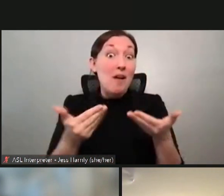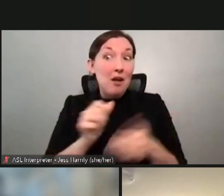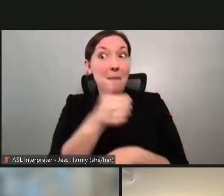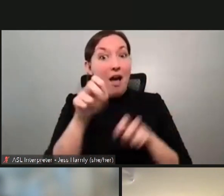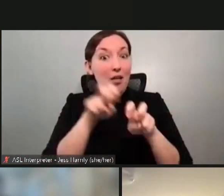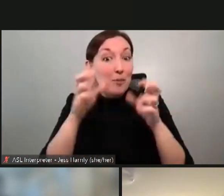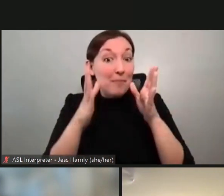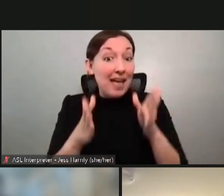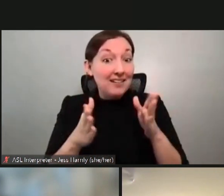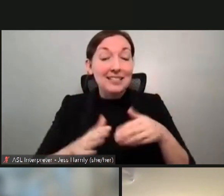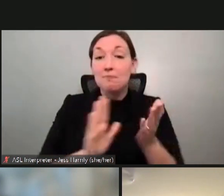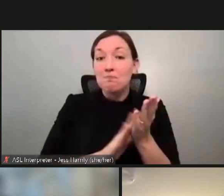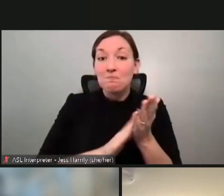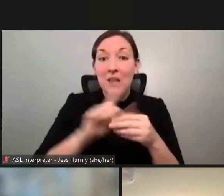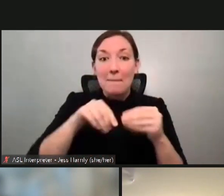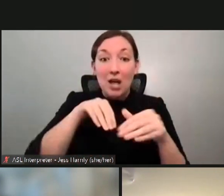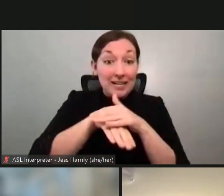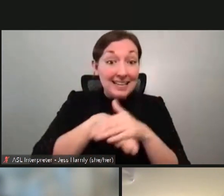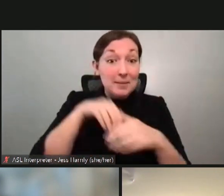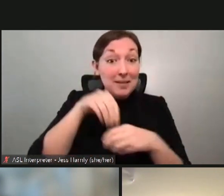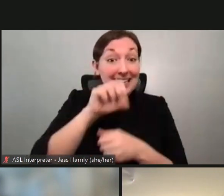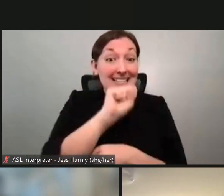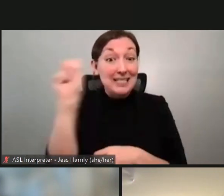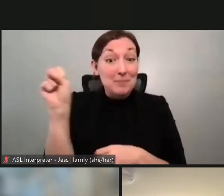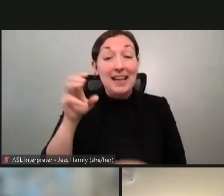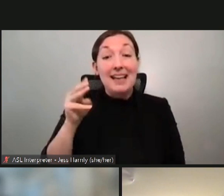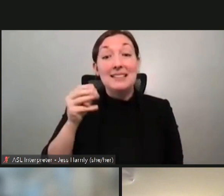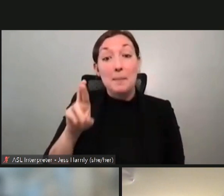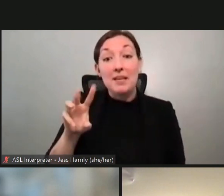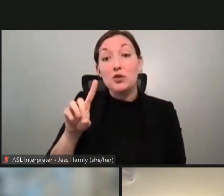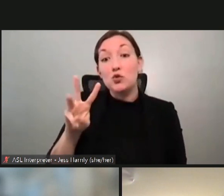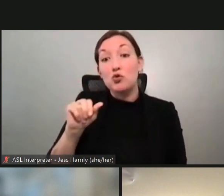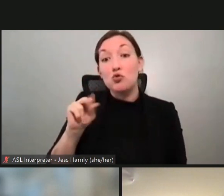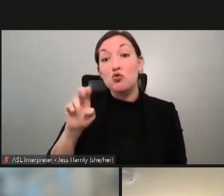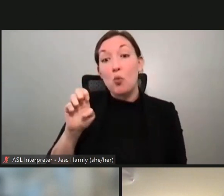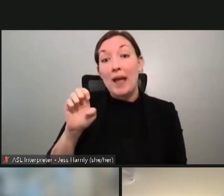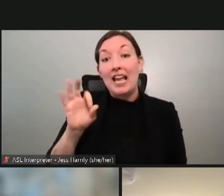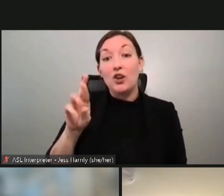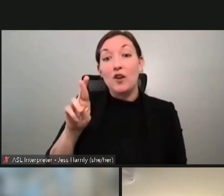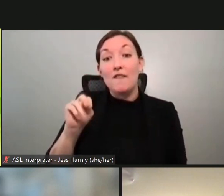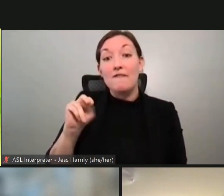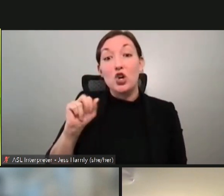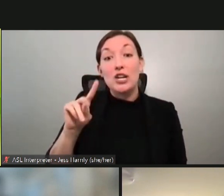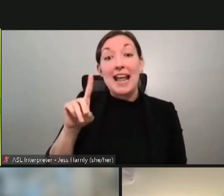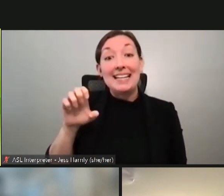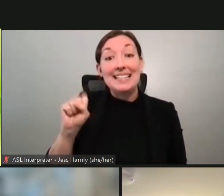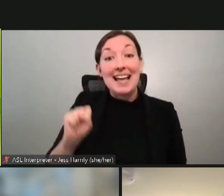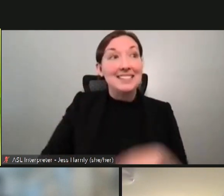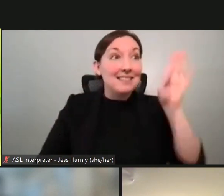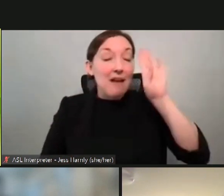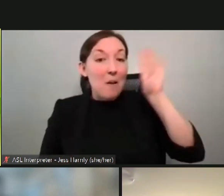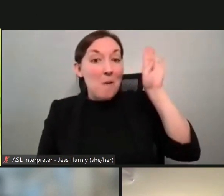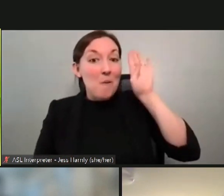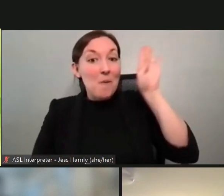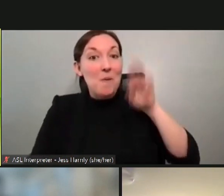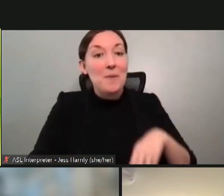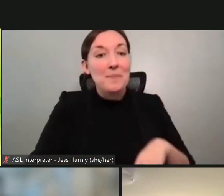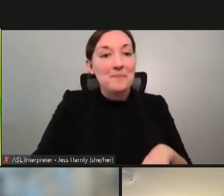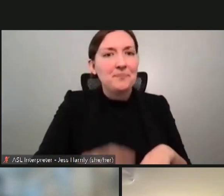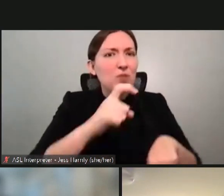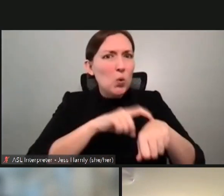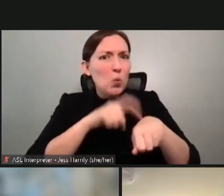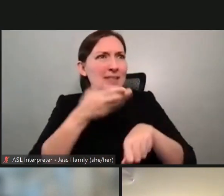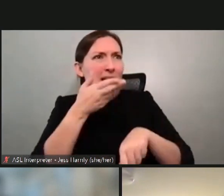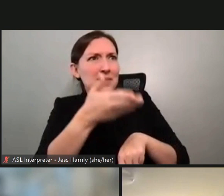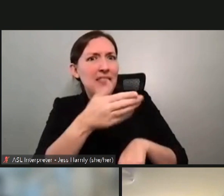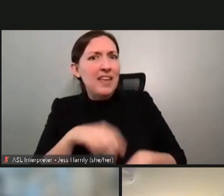on accessibility in space today, Mr. Dwayne Fernandez. Hi, Dwayne. What time is it where you are, Dwayne?